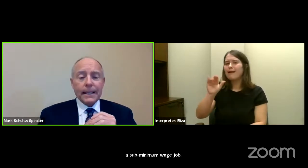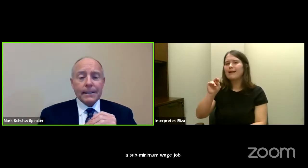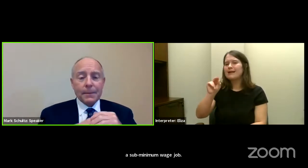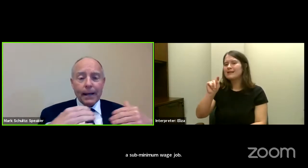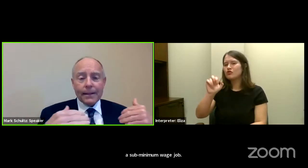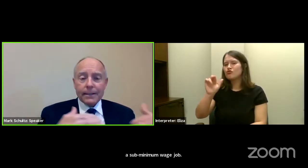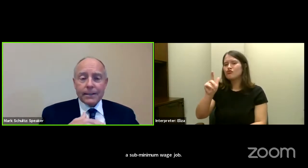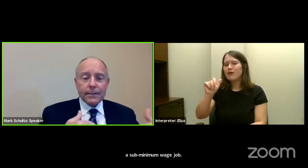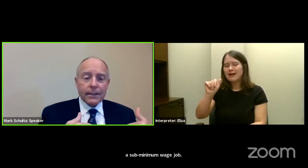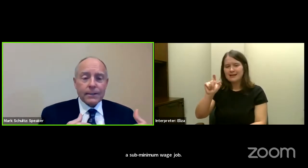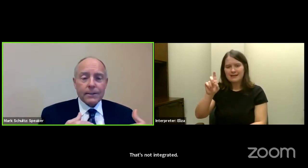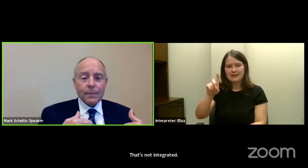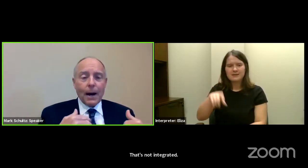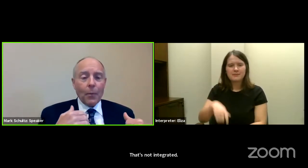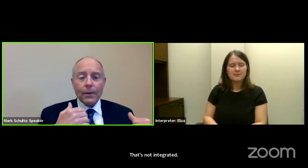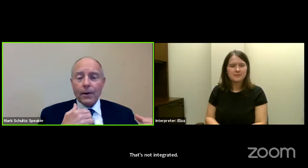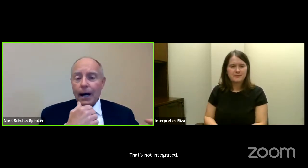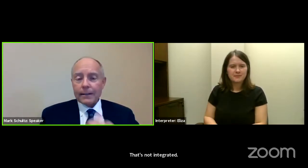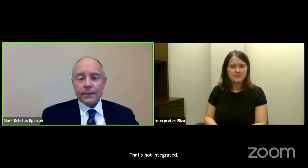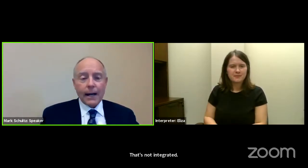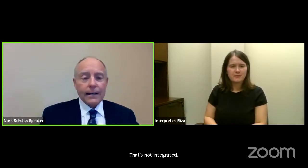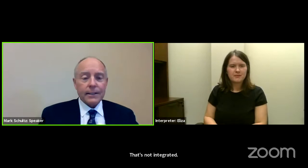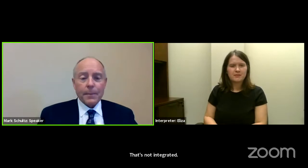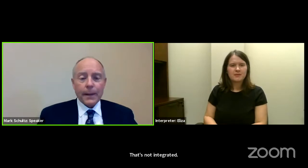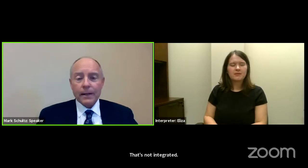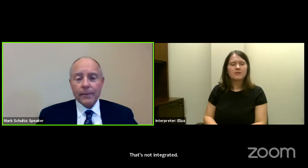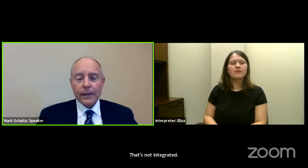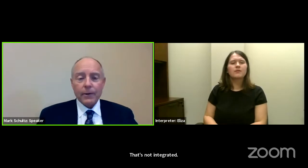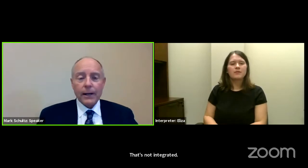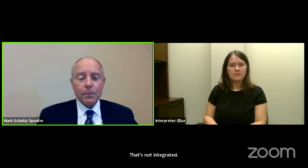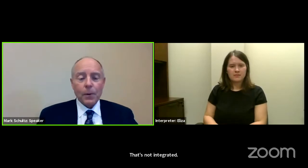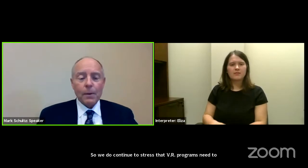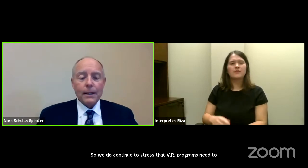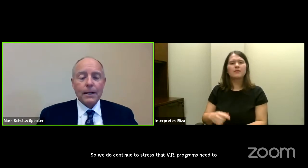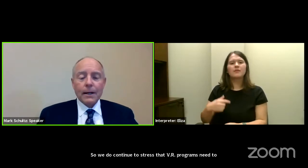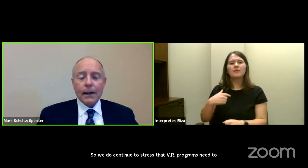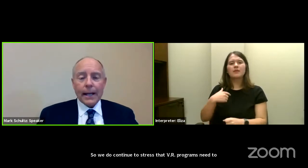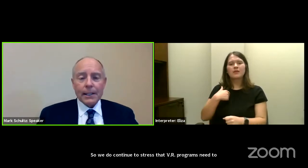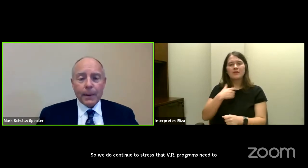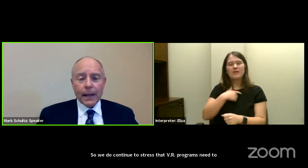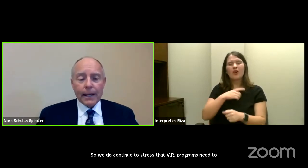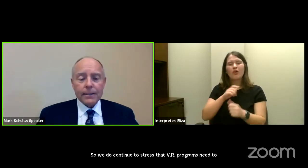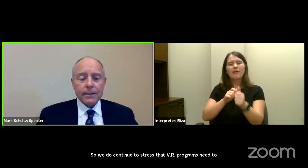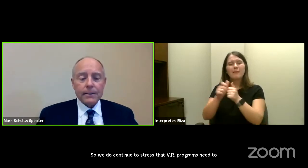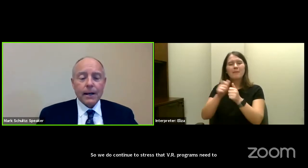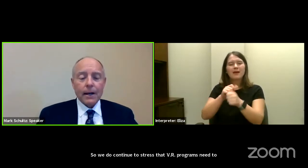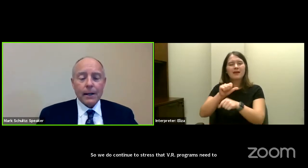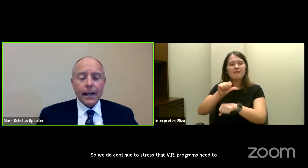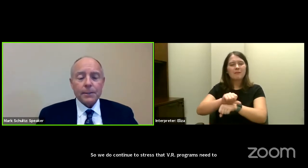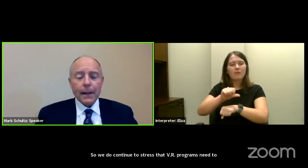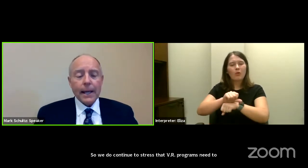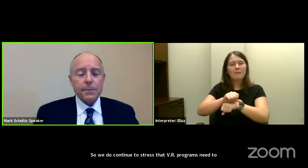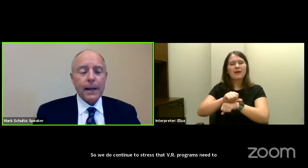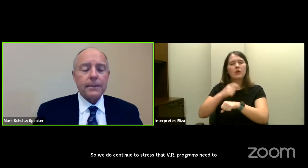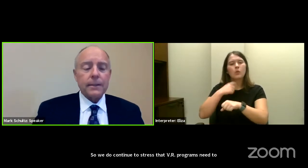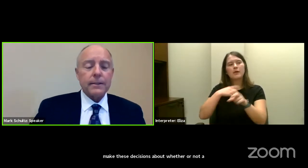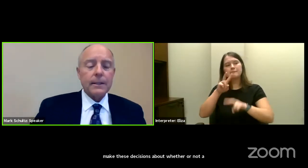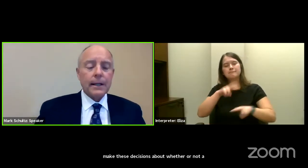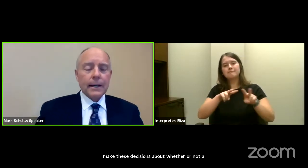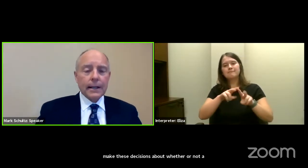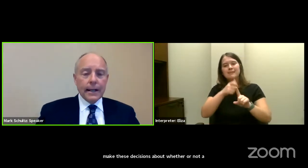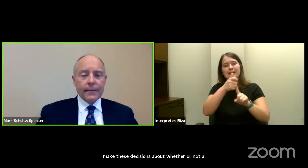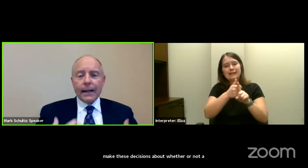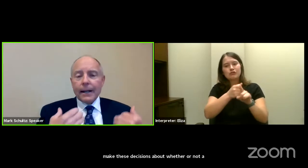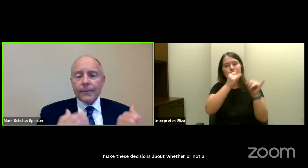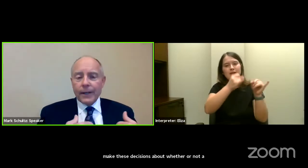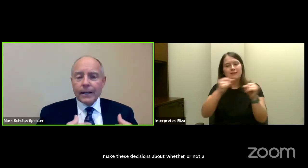programs need to make these decisions about whether or not a site is competitive integrated employment on a case-by-case basis.